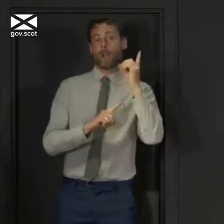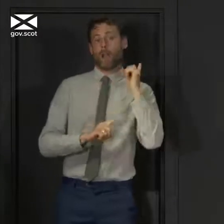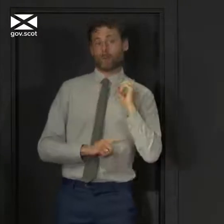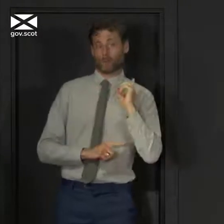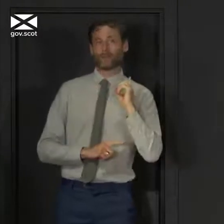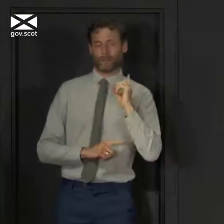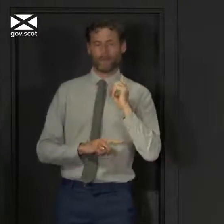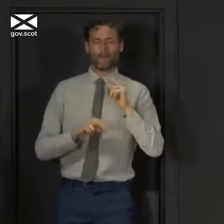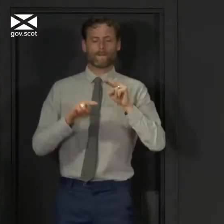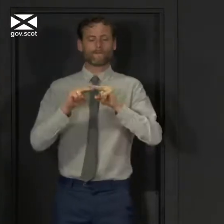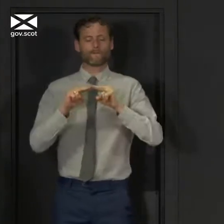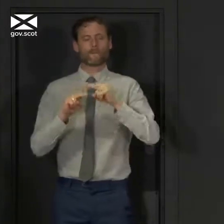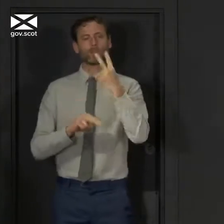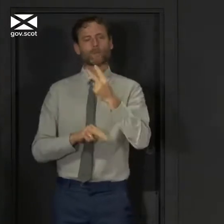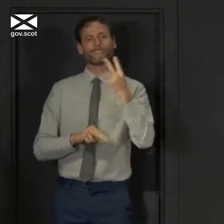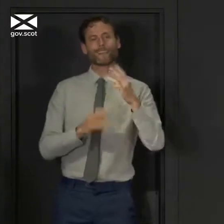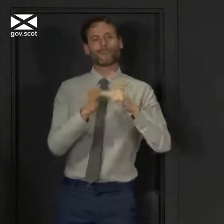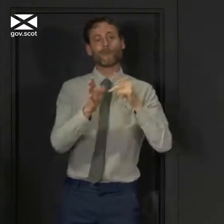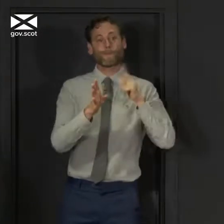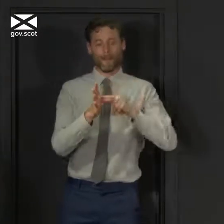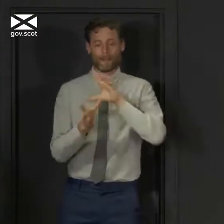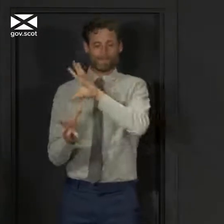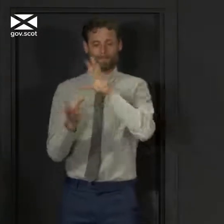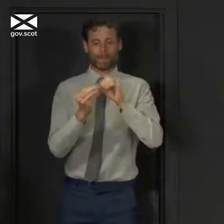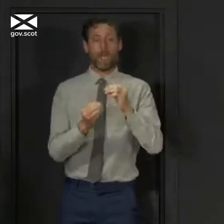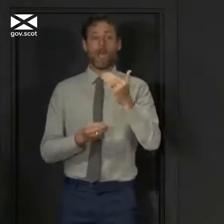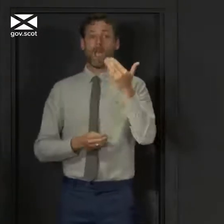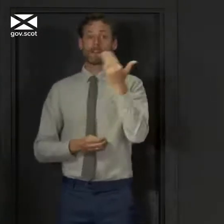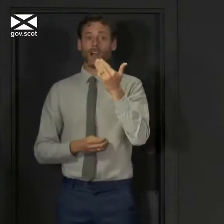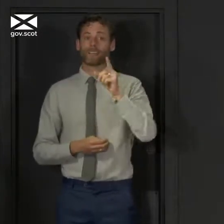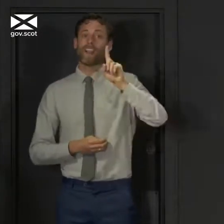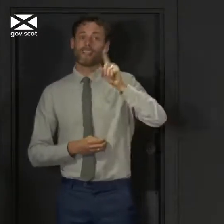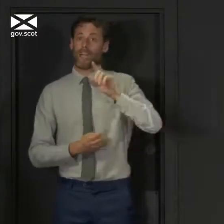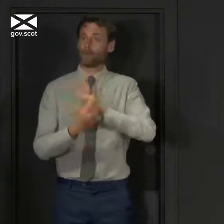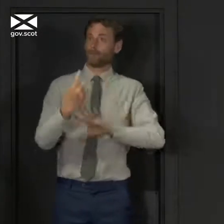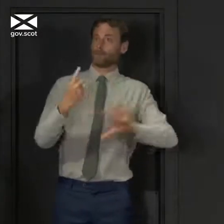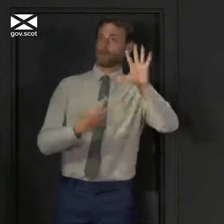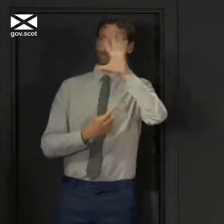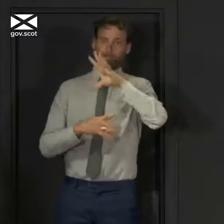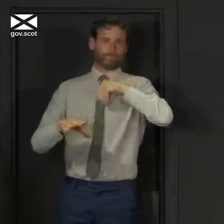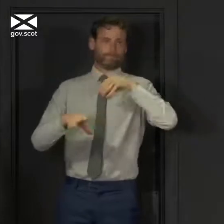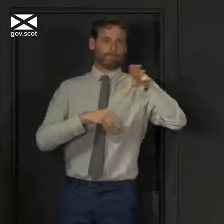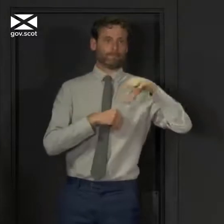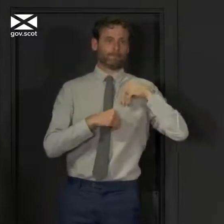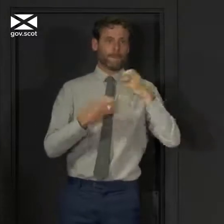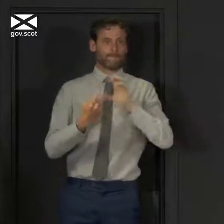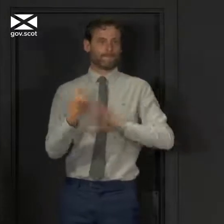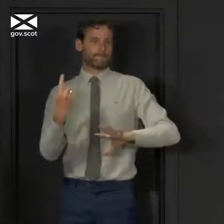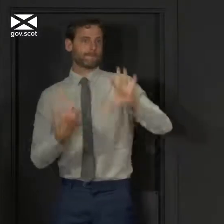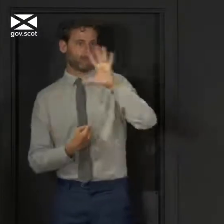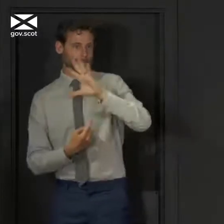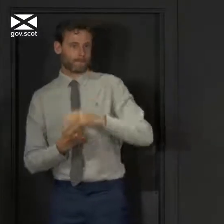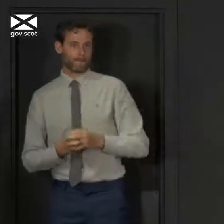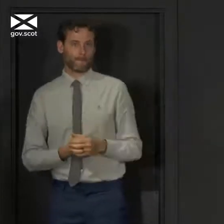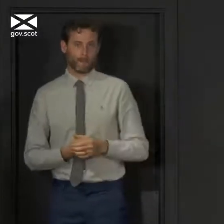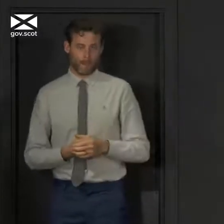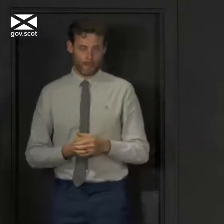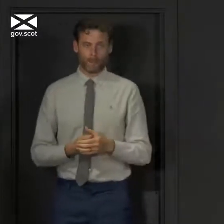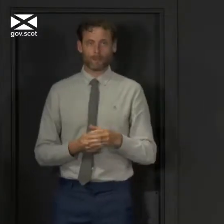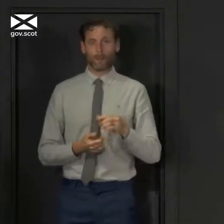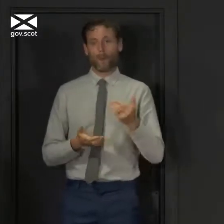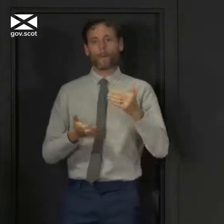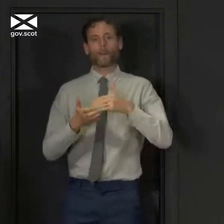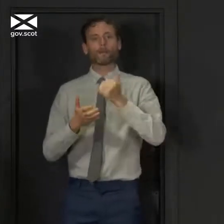last Friday, the 22nd of May, there were 19,000 infectious cases in Scotland. In addition, the number of patients in